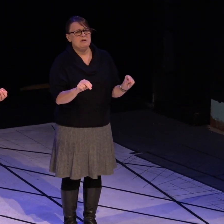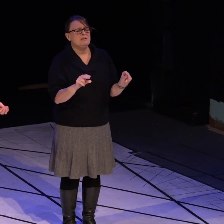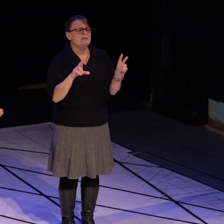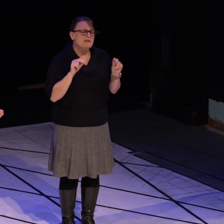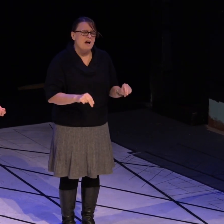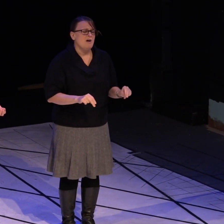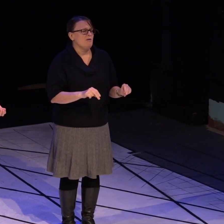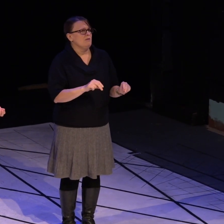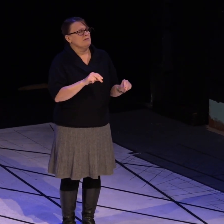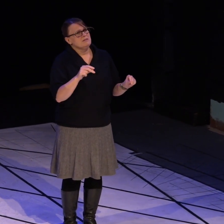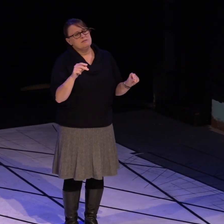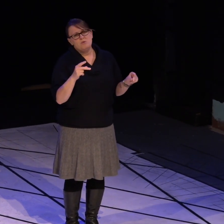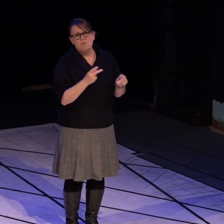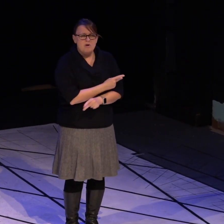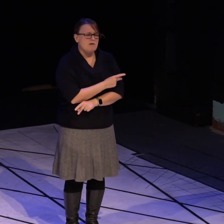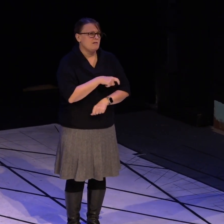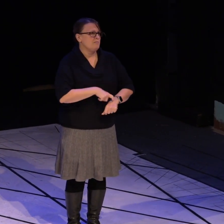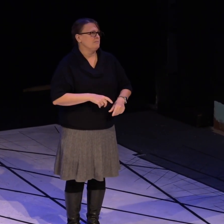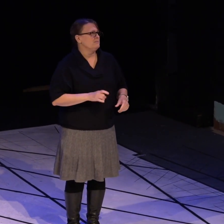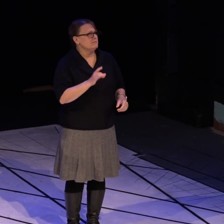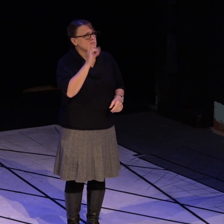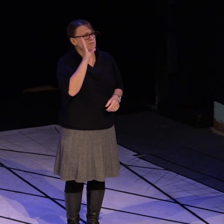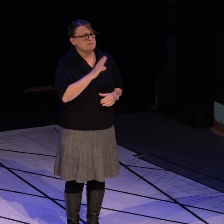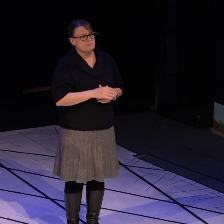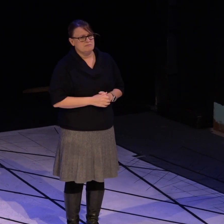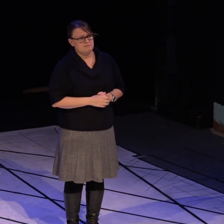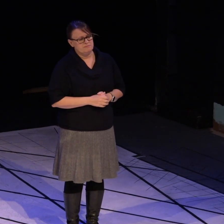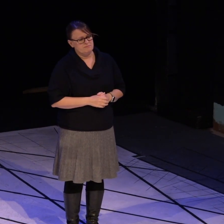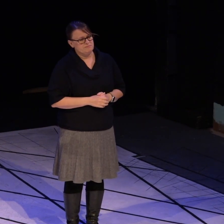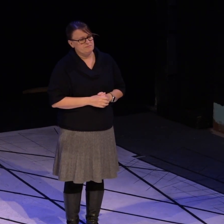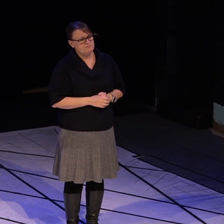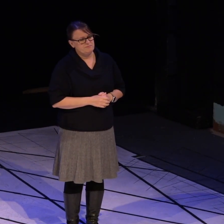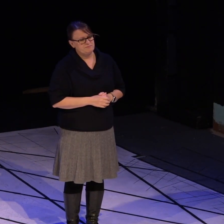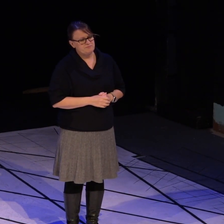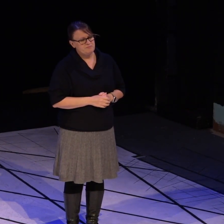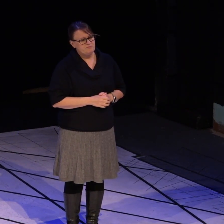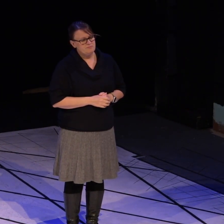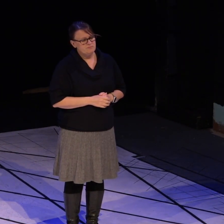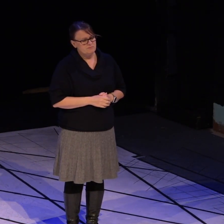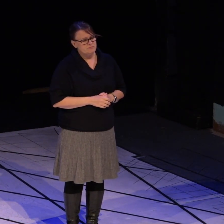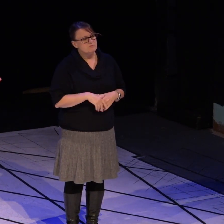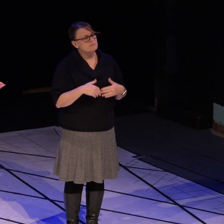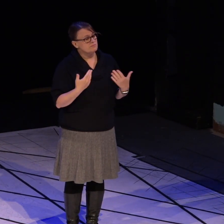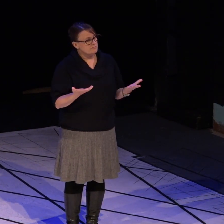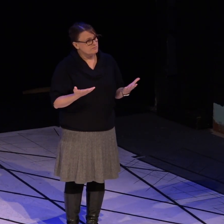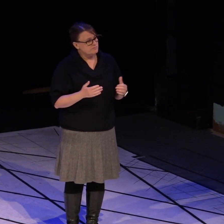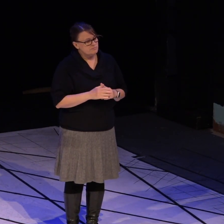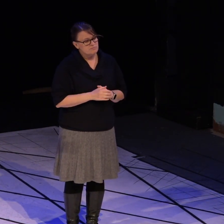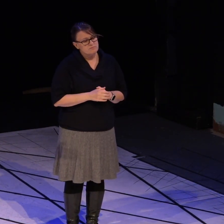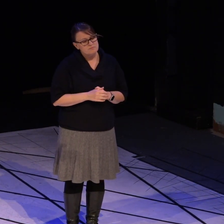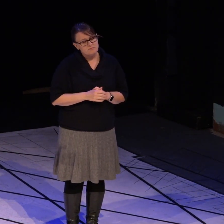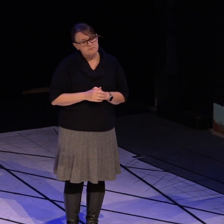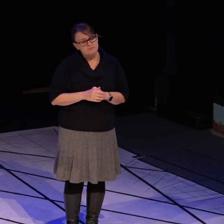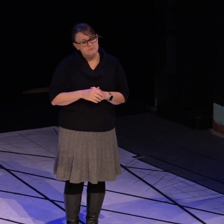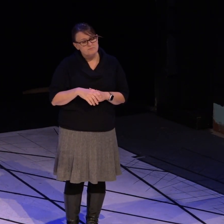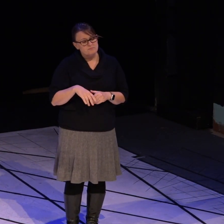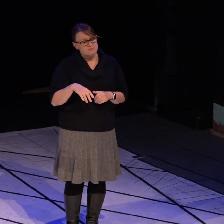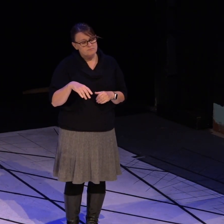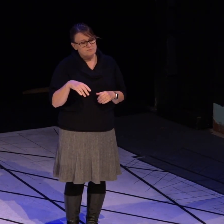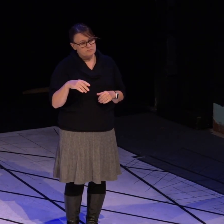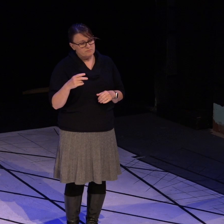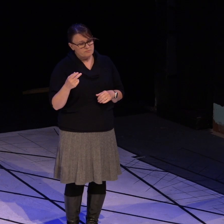inopportune time. Ugh. So, while Harbor and I had some very